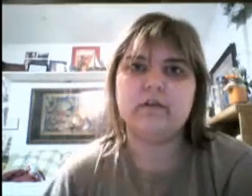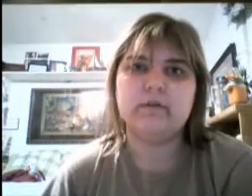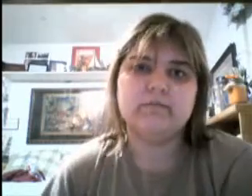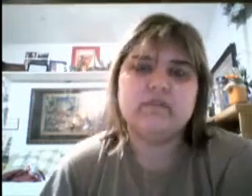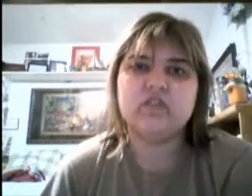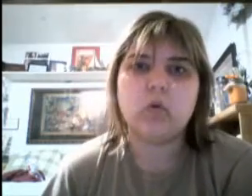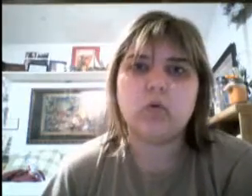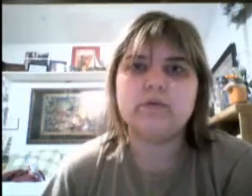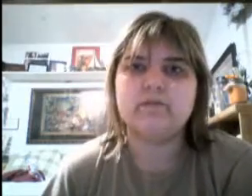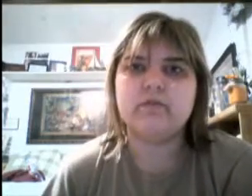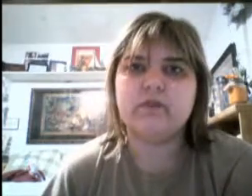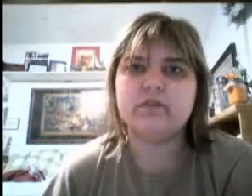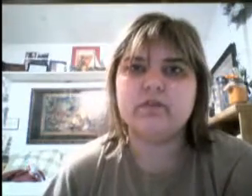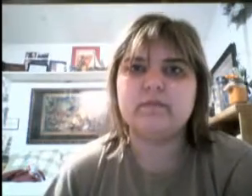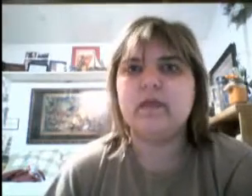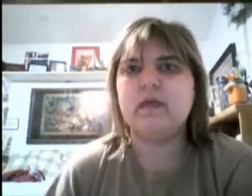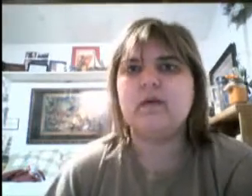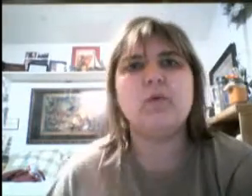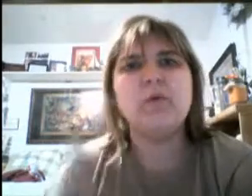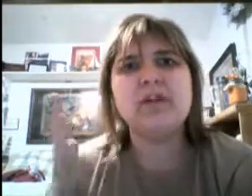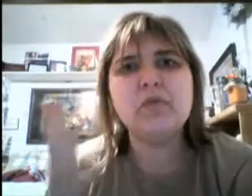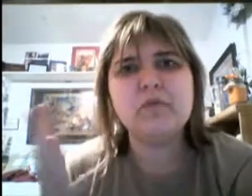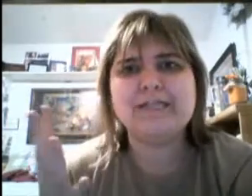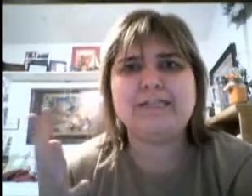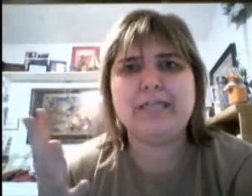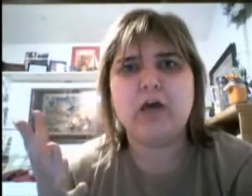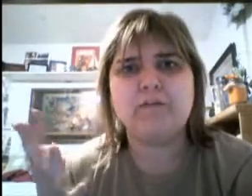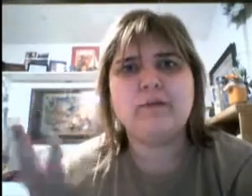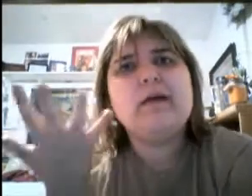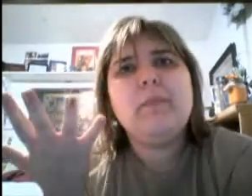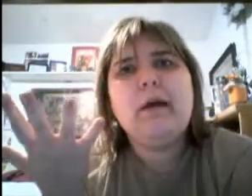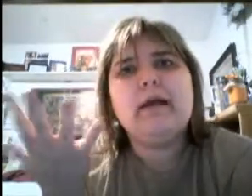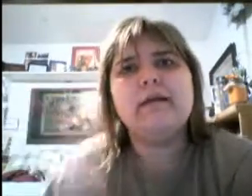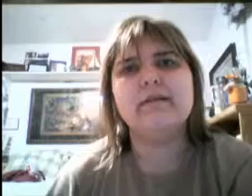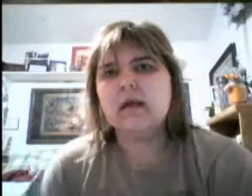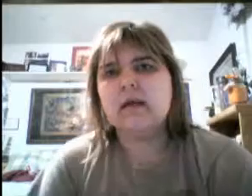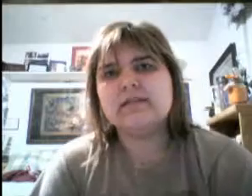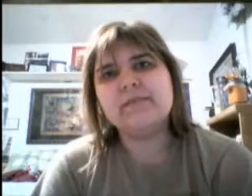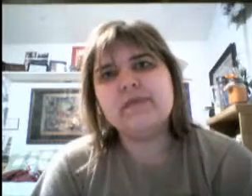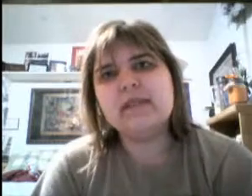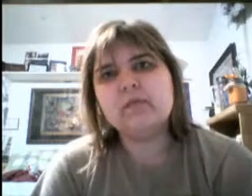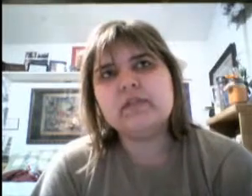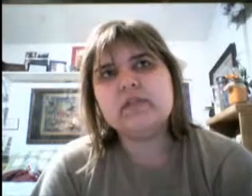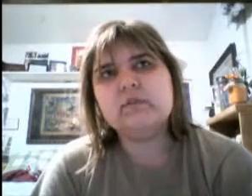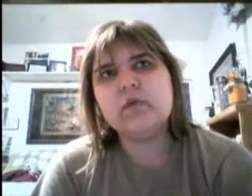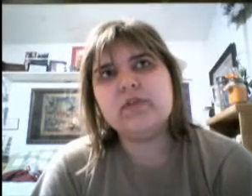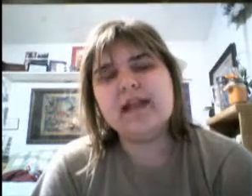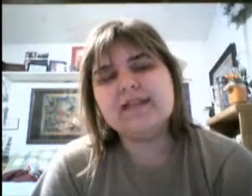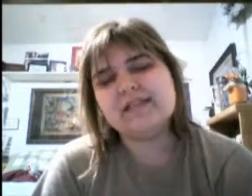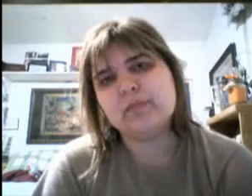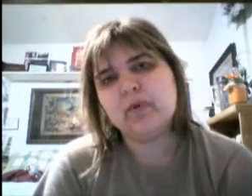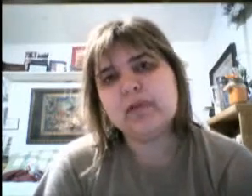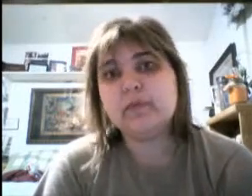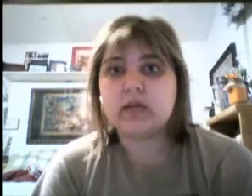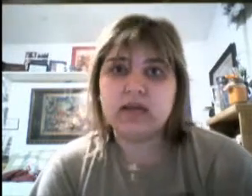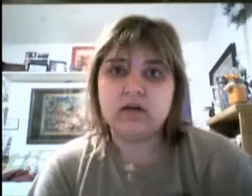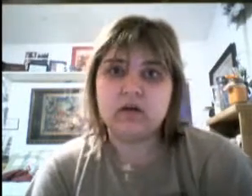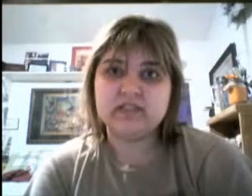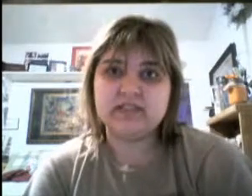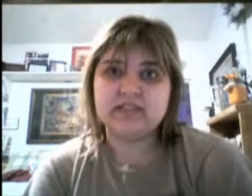Star Wars information. We wanted movie stuff. Come on. Something that was both kind of disappointing, but kind of awesome at